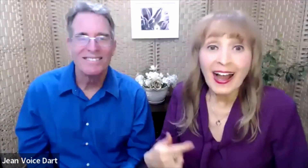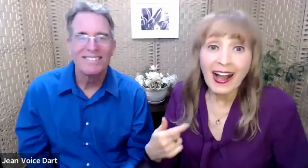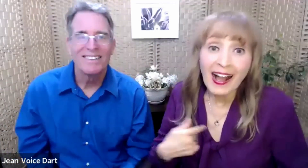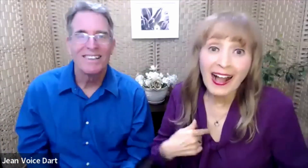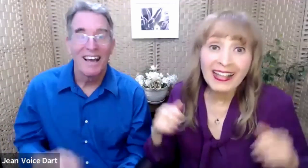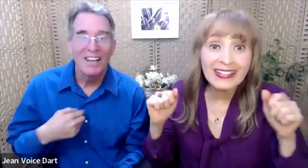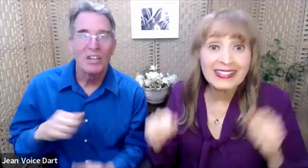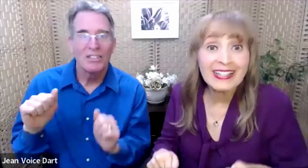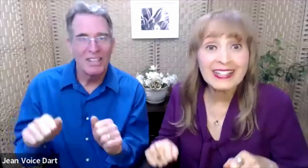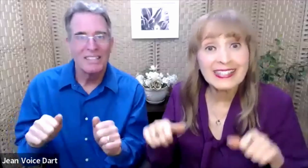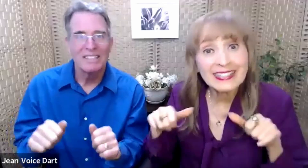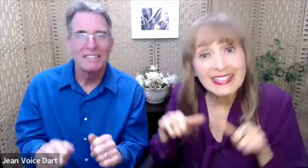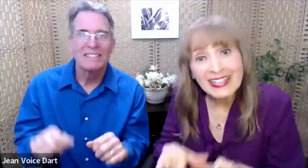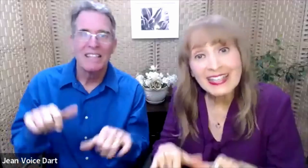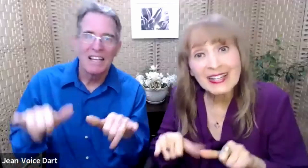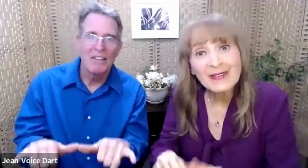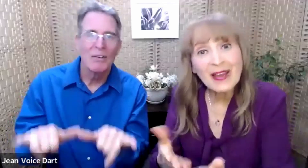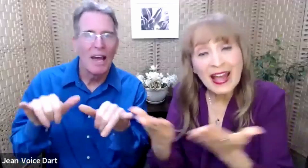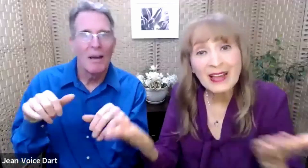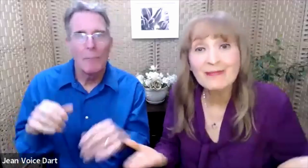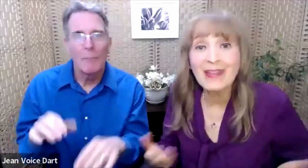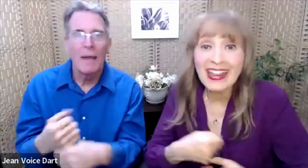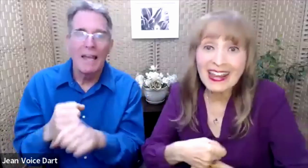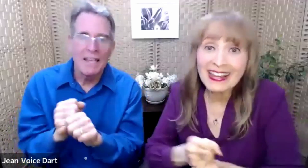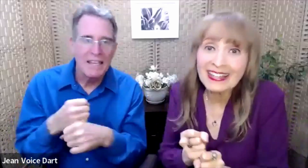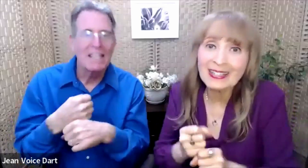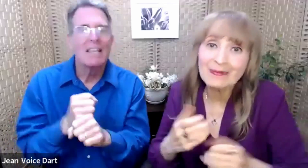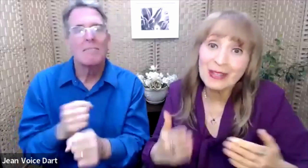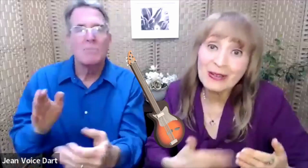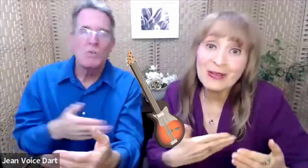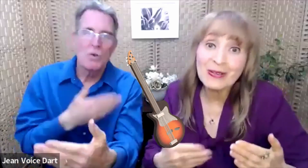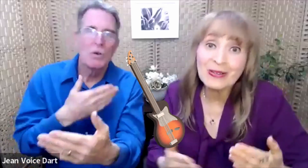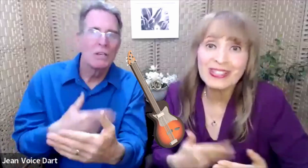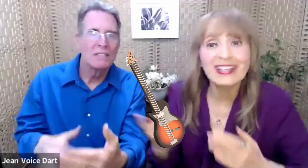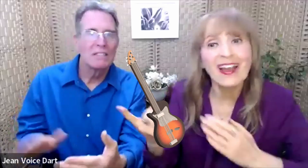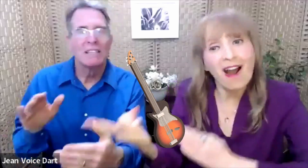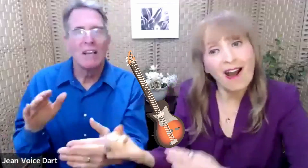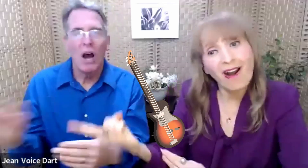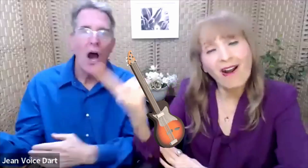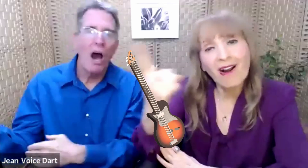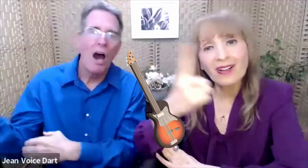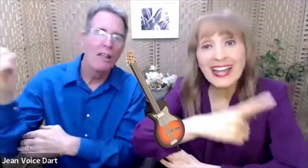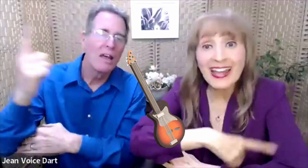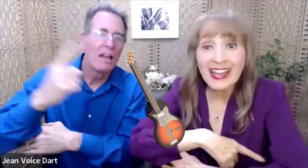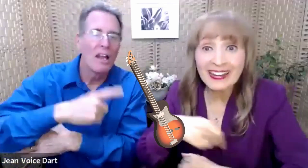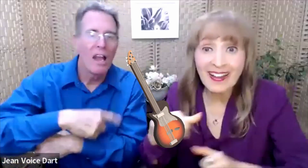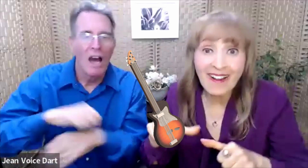I could just sit around making music all day long.